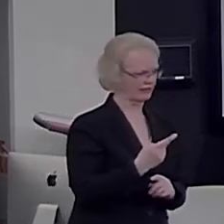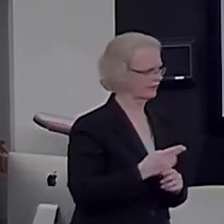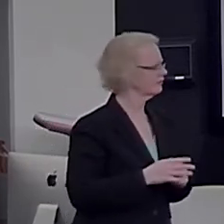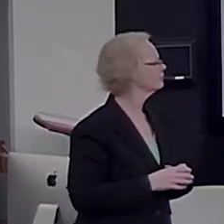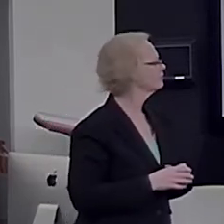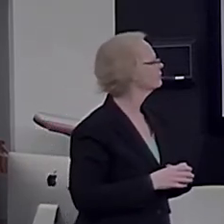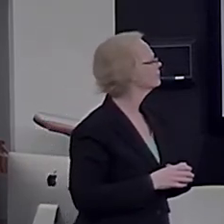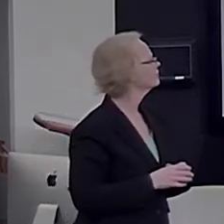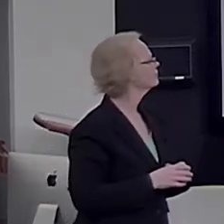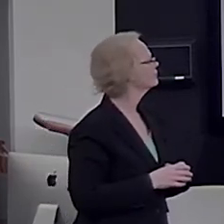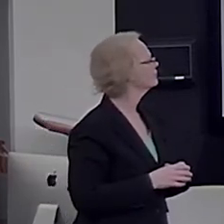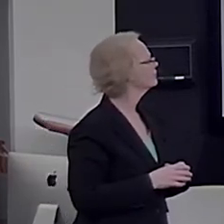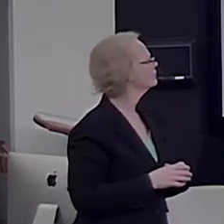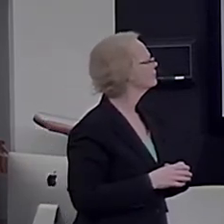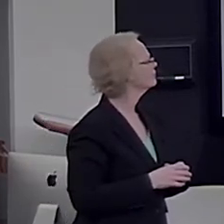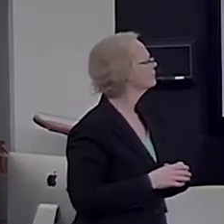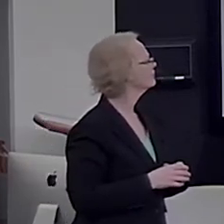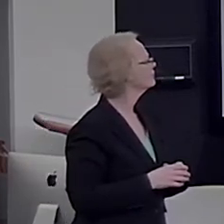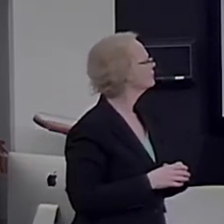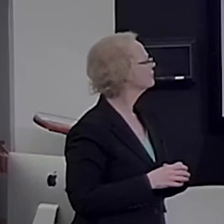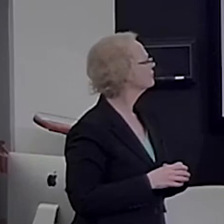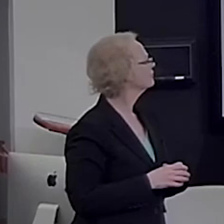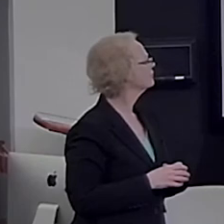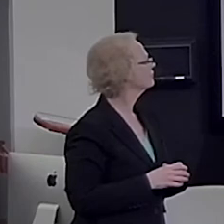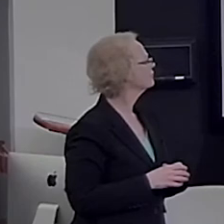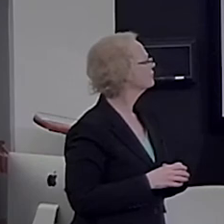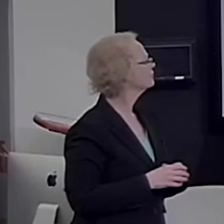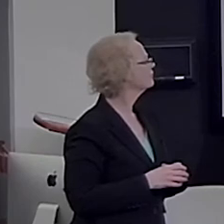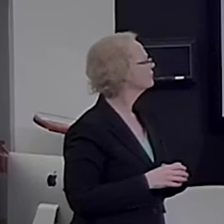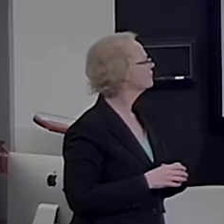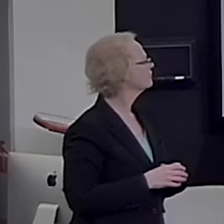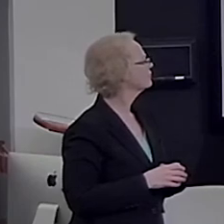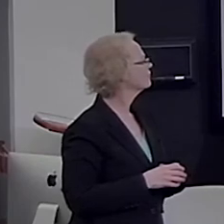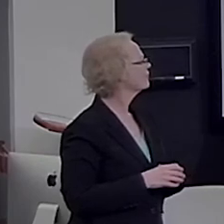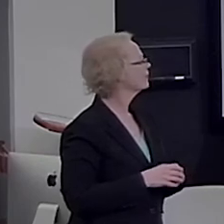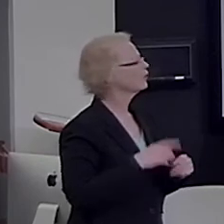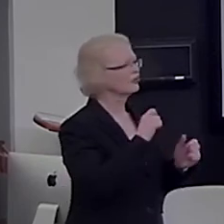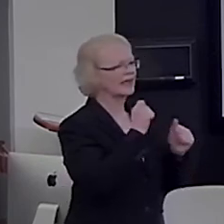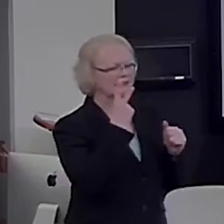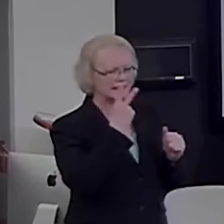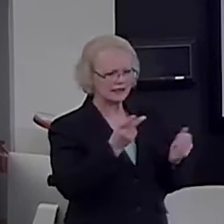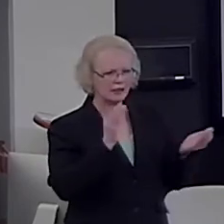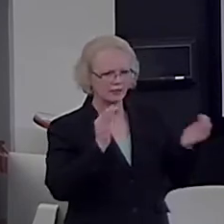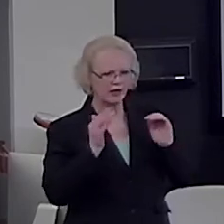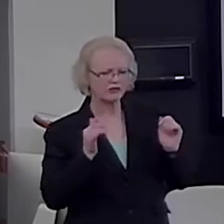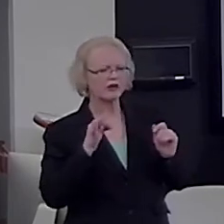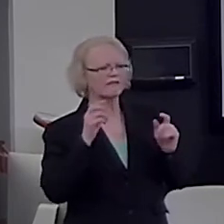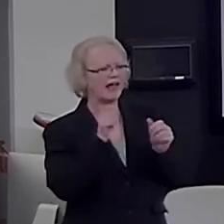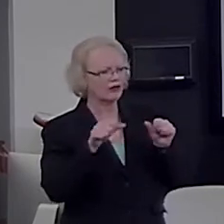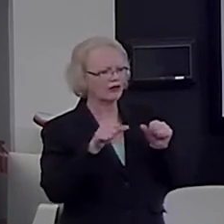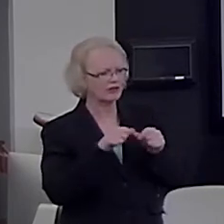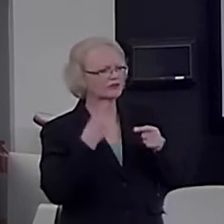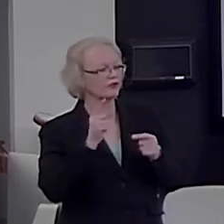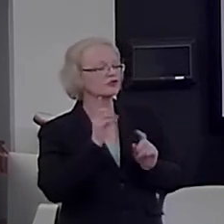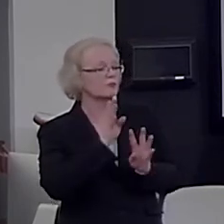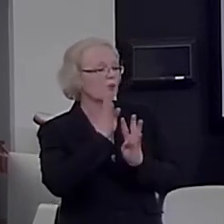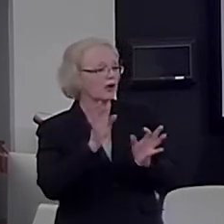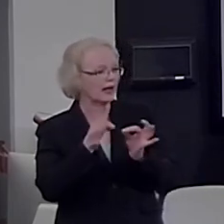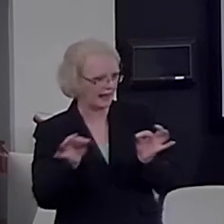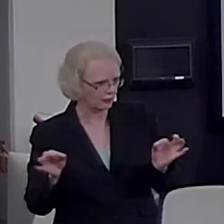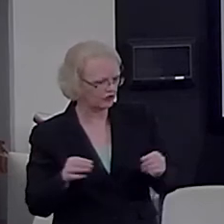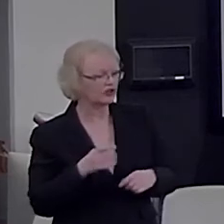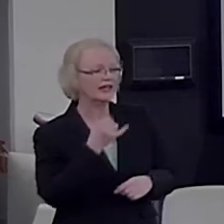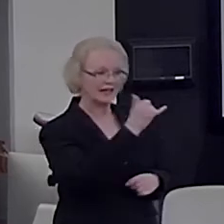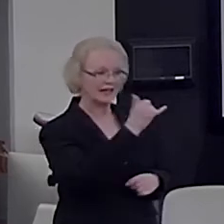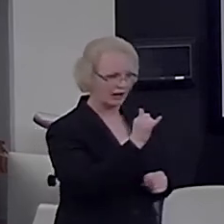areas are distinct. In red, you see the network of areas activated by spoken language, and in yellow, you see the mathematical